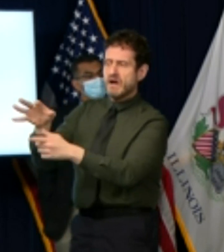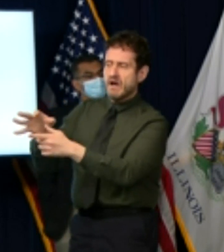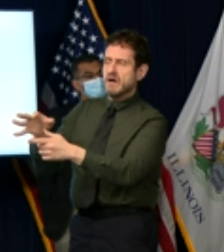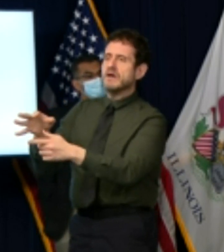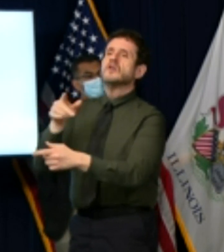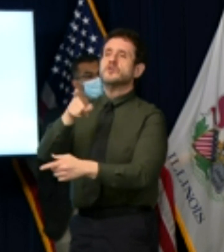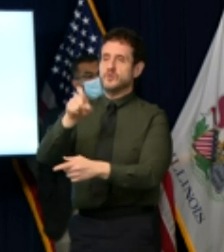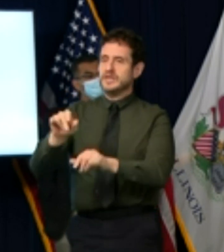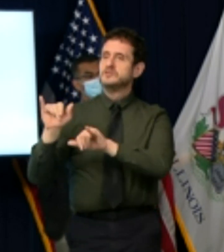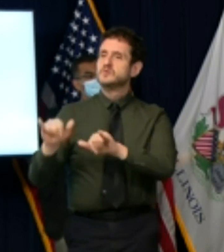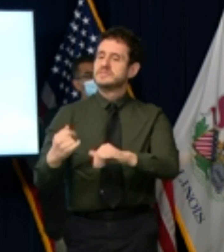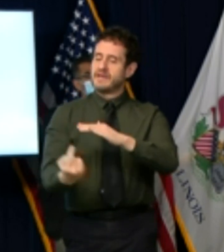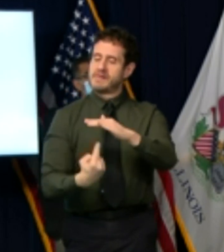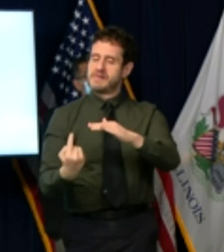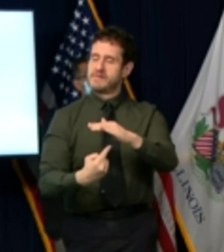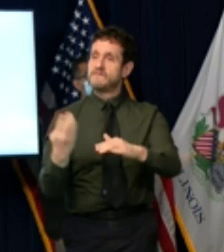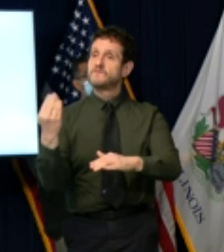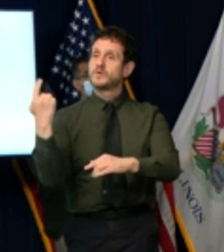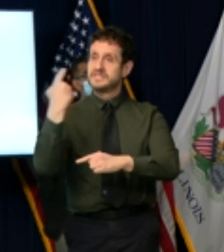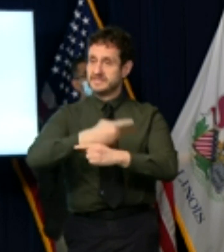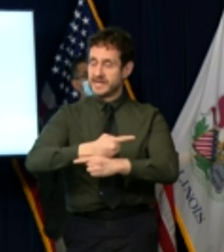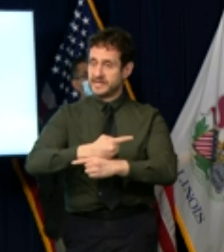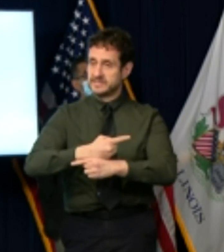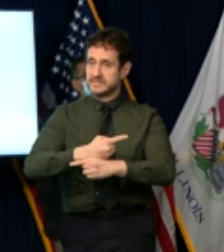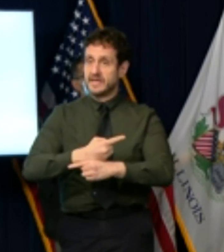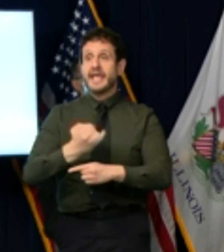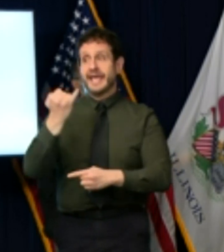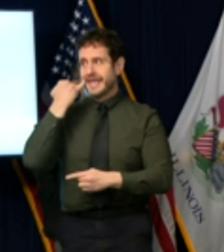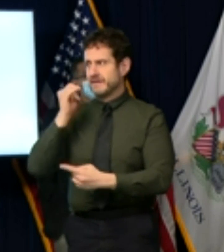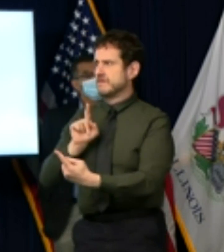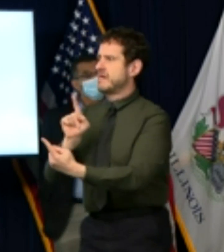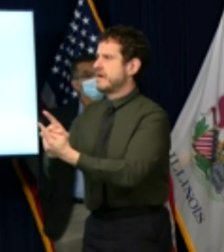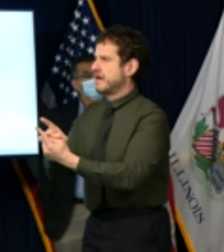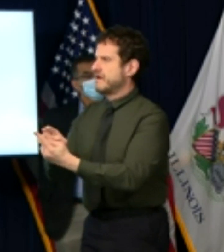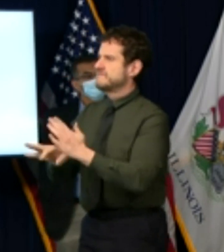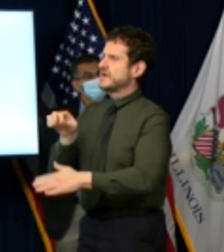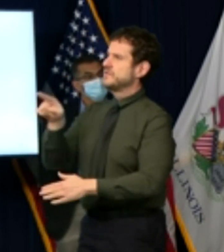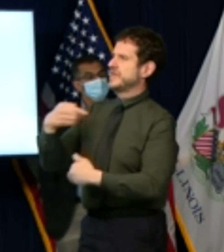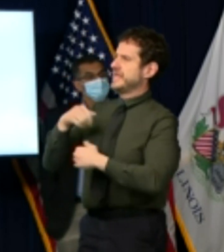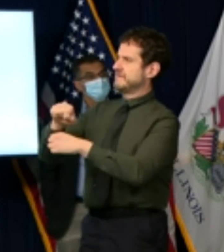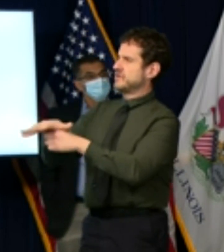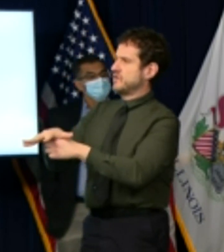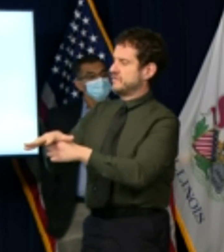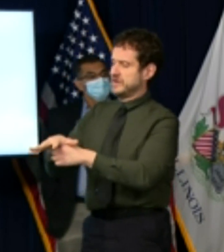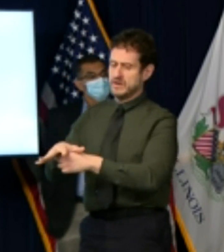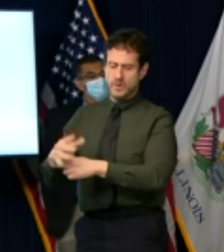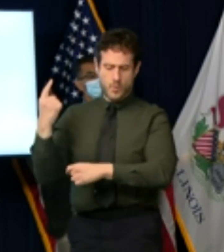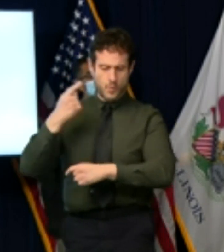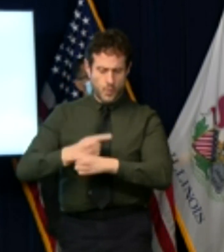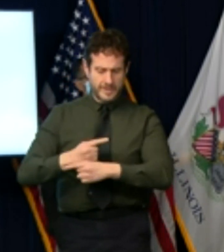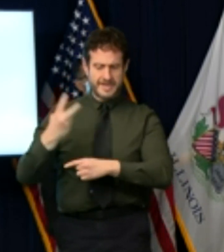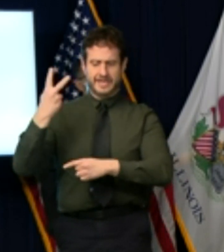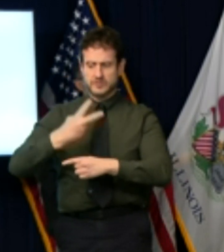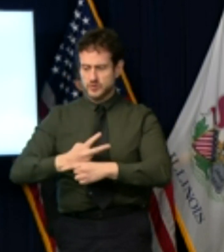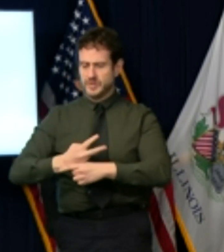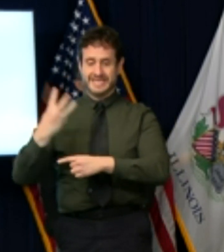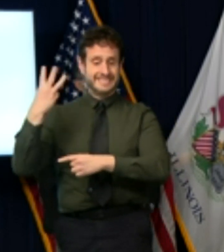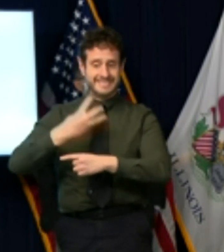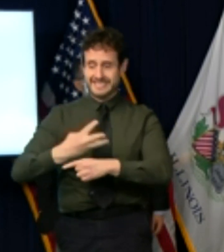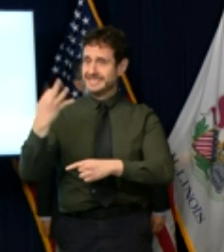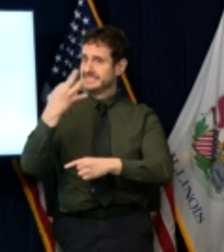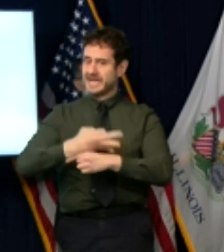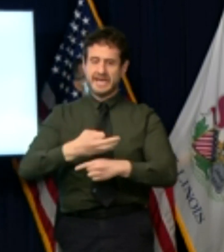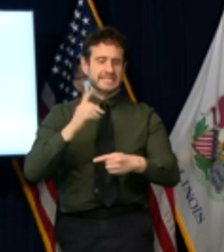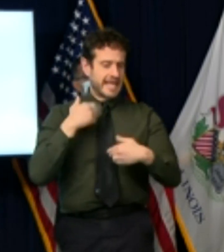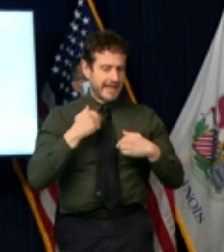days getting a negative test result at day four or day six or even day nine does not